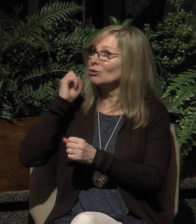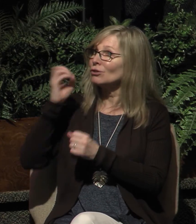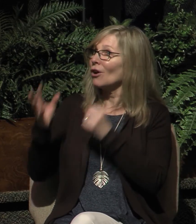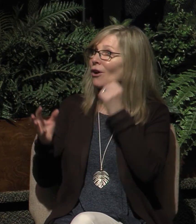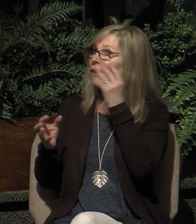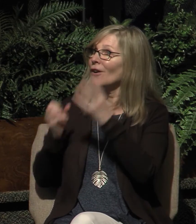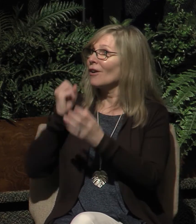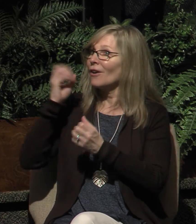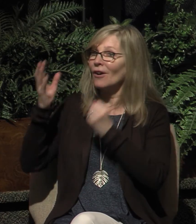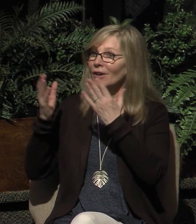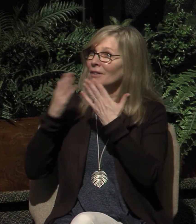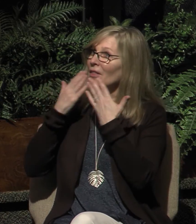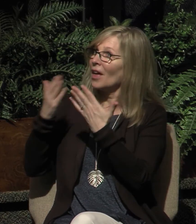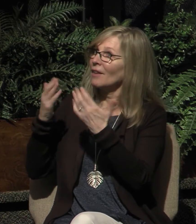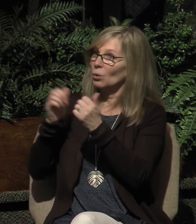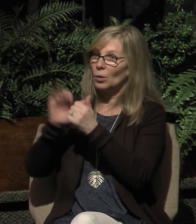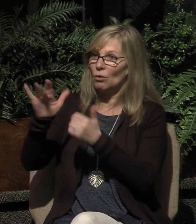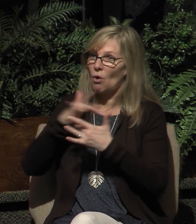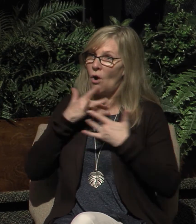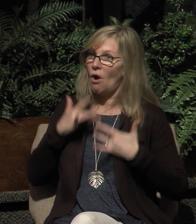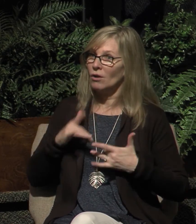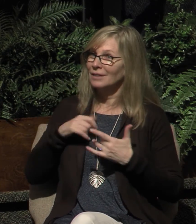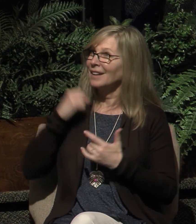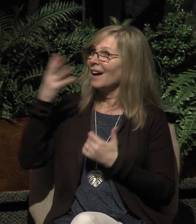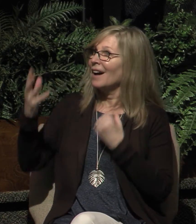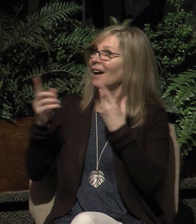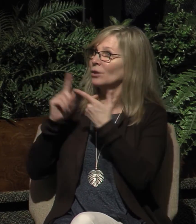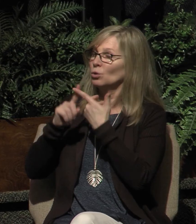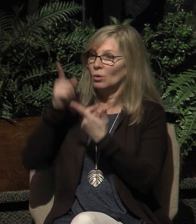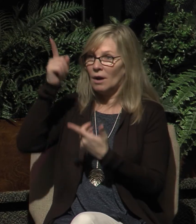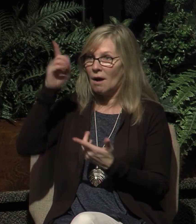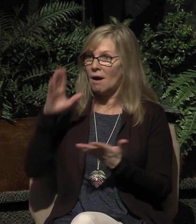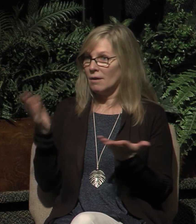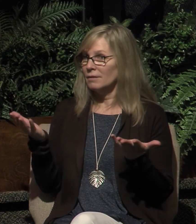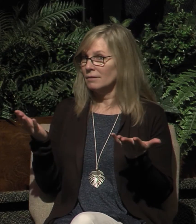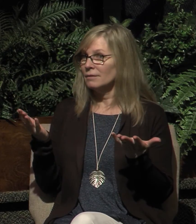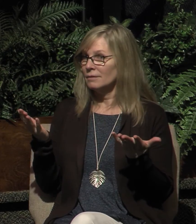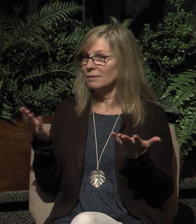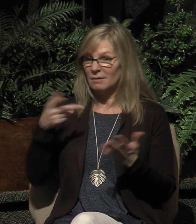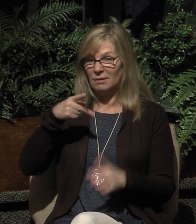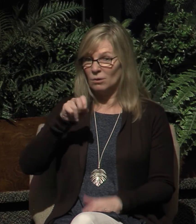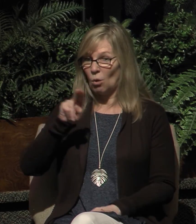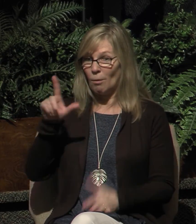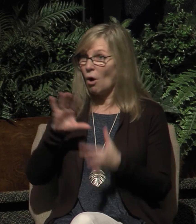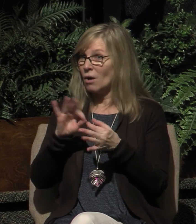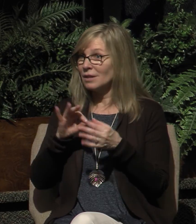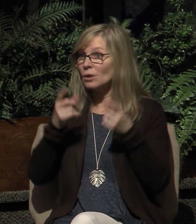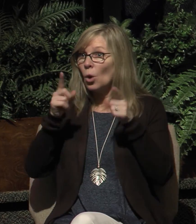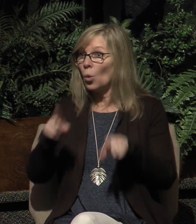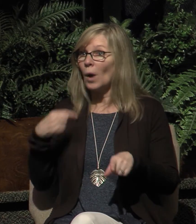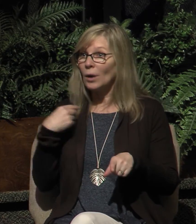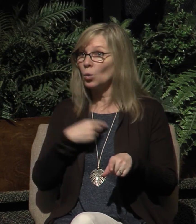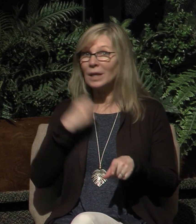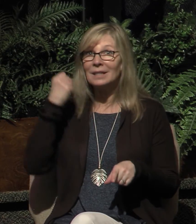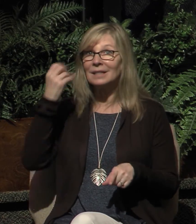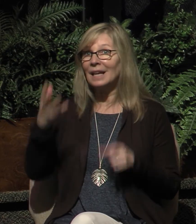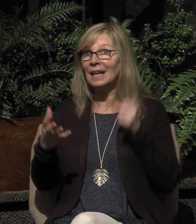your hearts to God. Now according to Paul when we sing together in our church meetings we are teaching